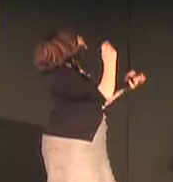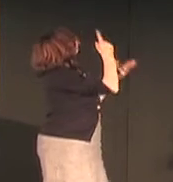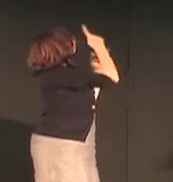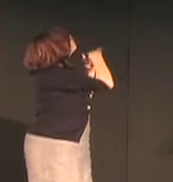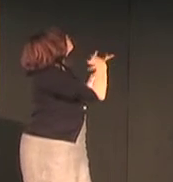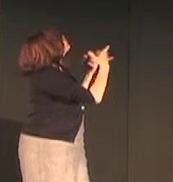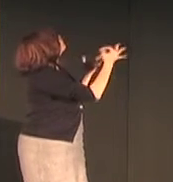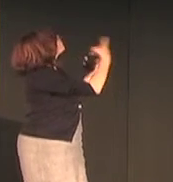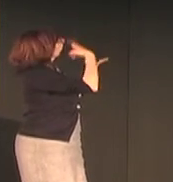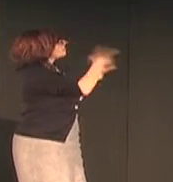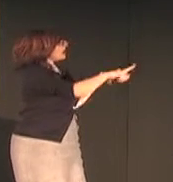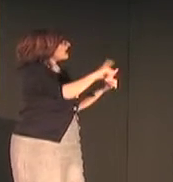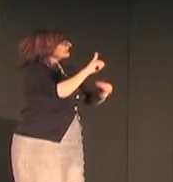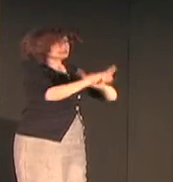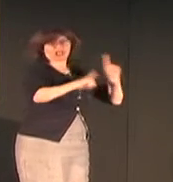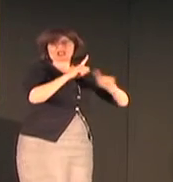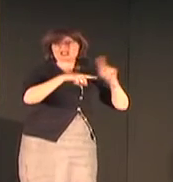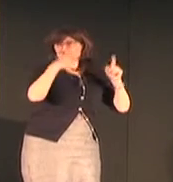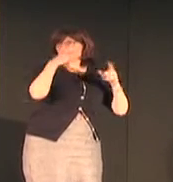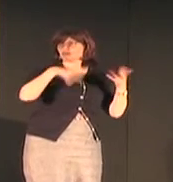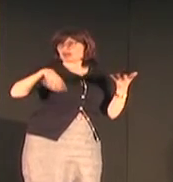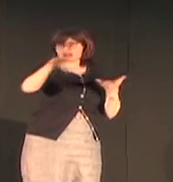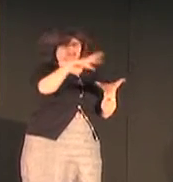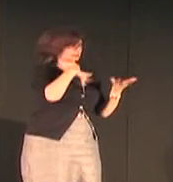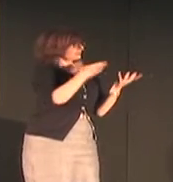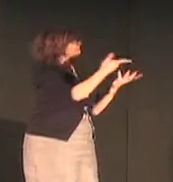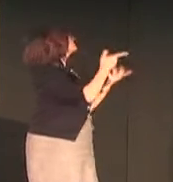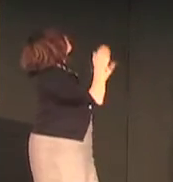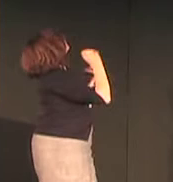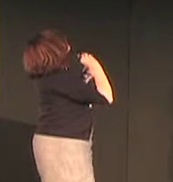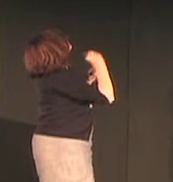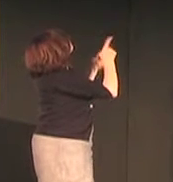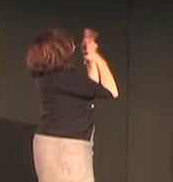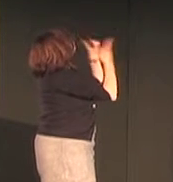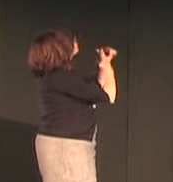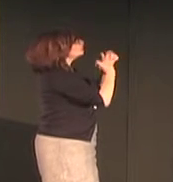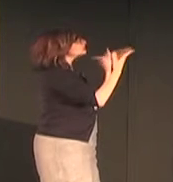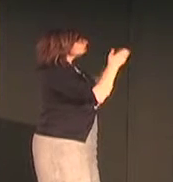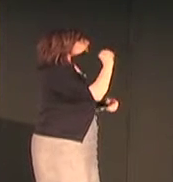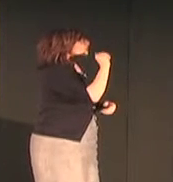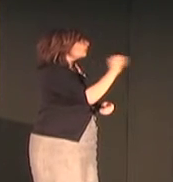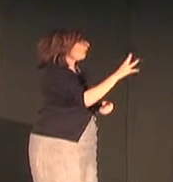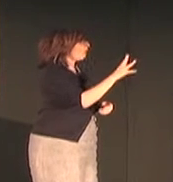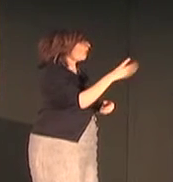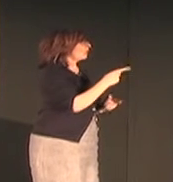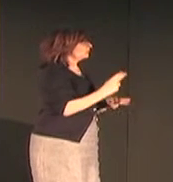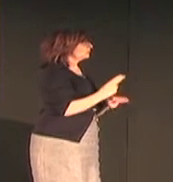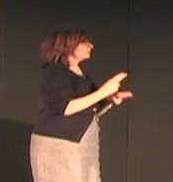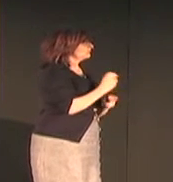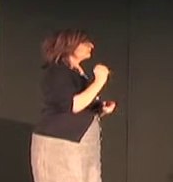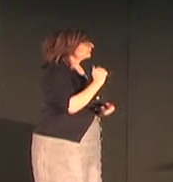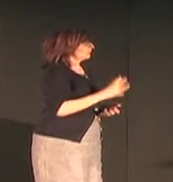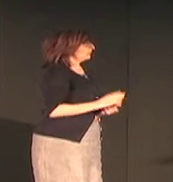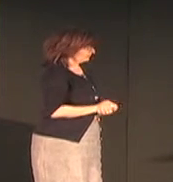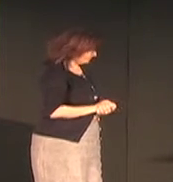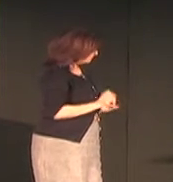would you mind signing for us saw the first thing